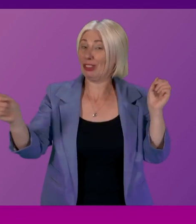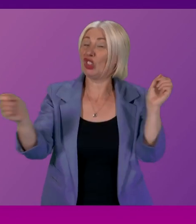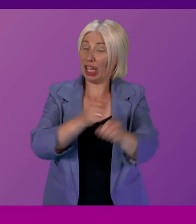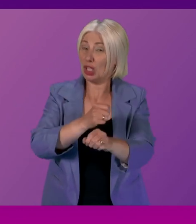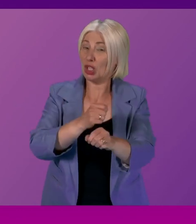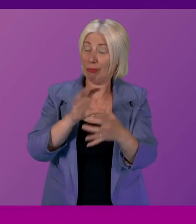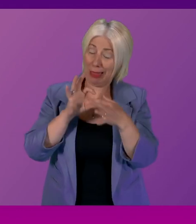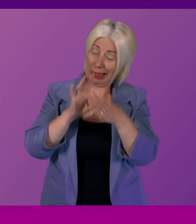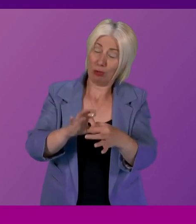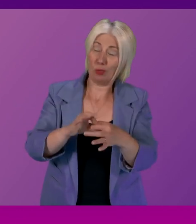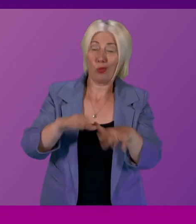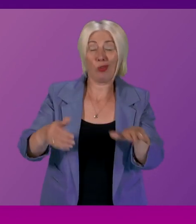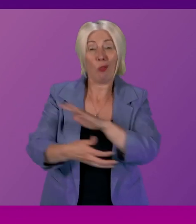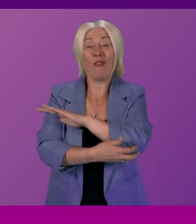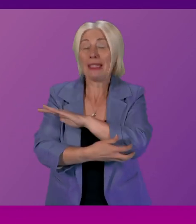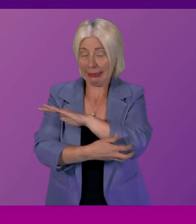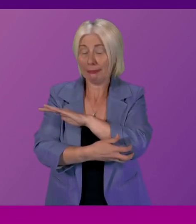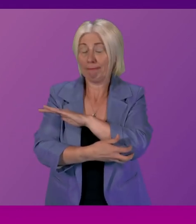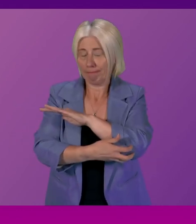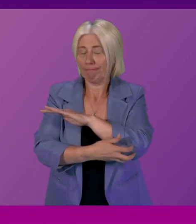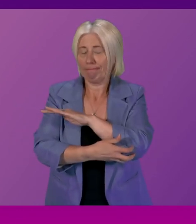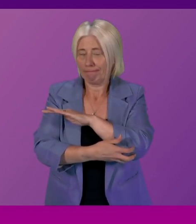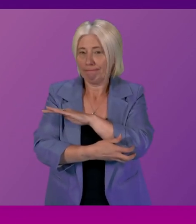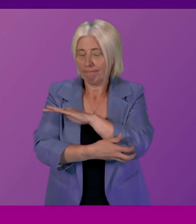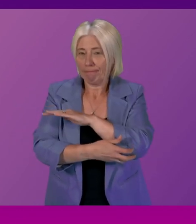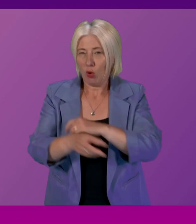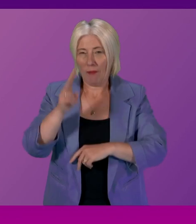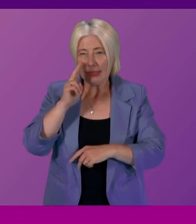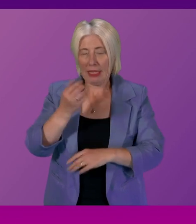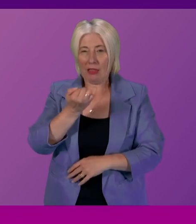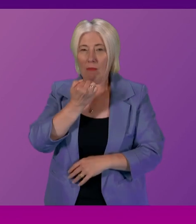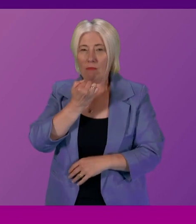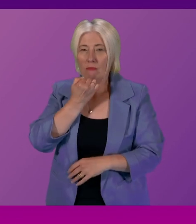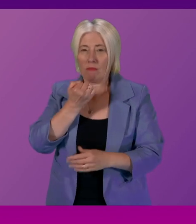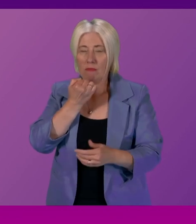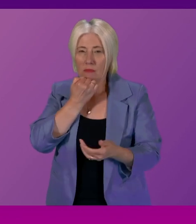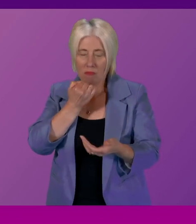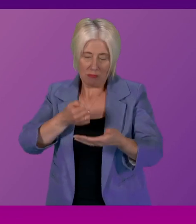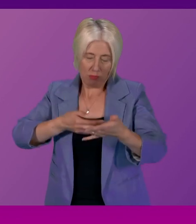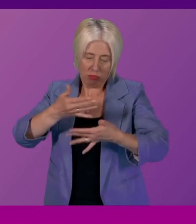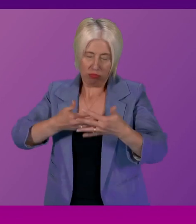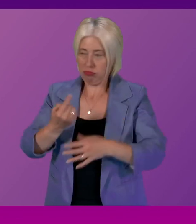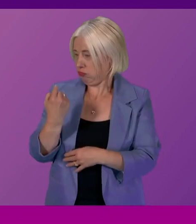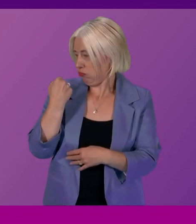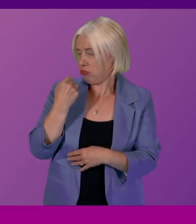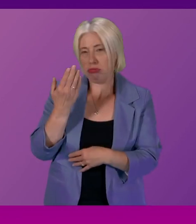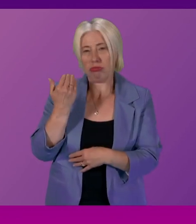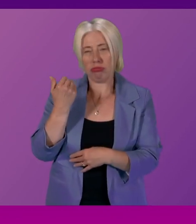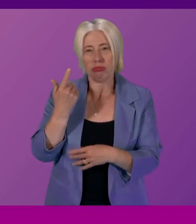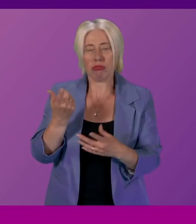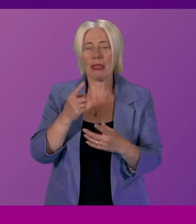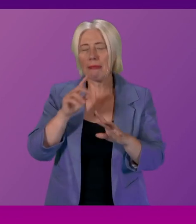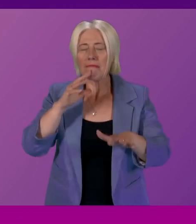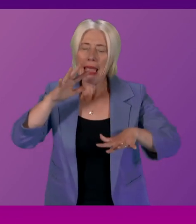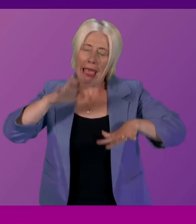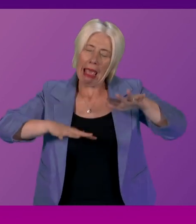child poverty we've seen of course from figures released in the last few months that it's